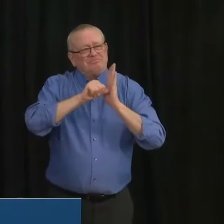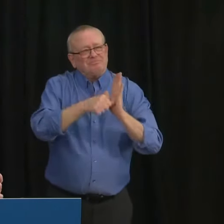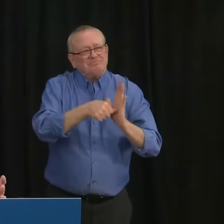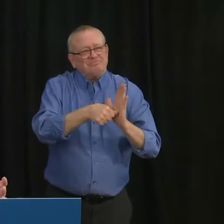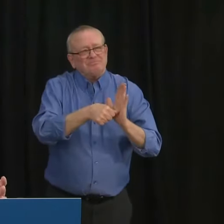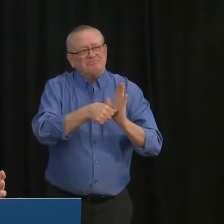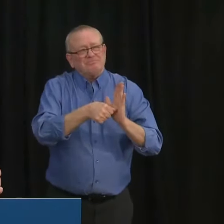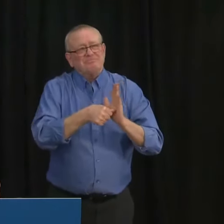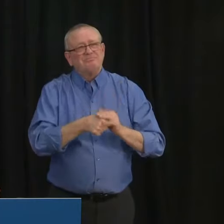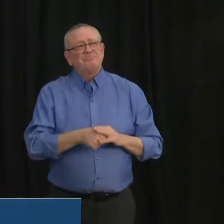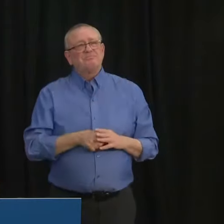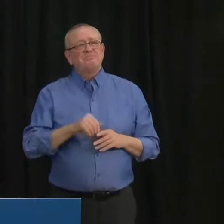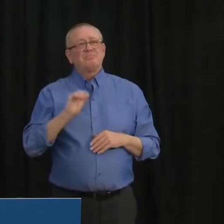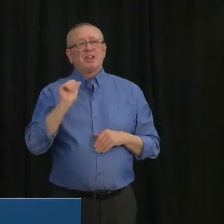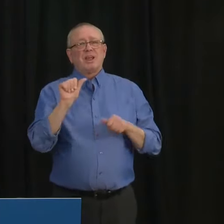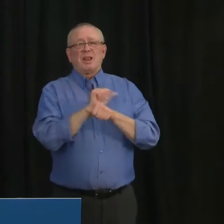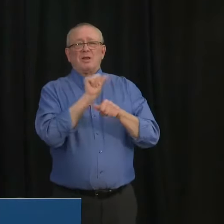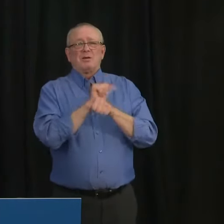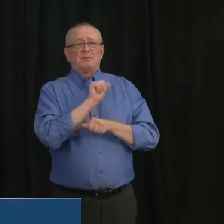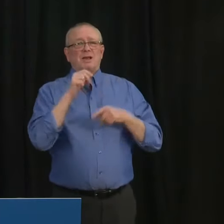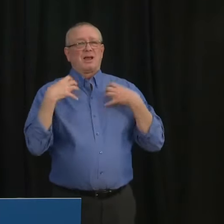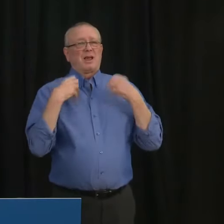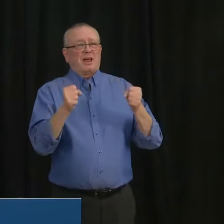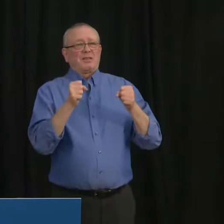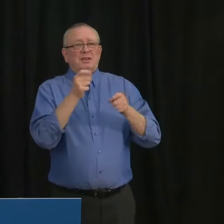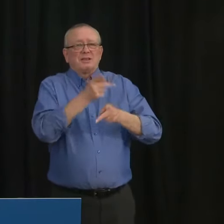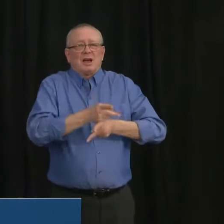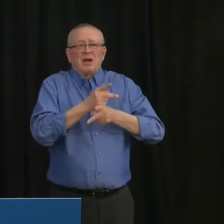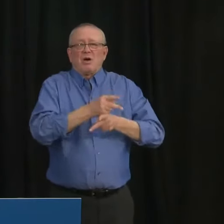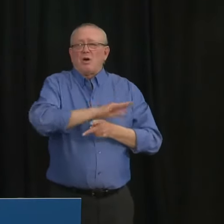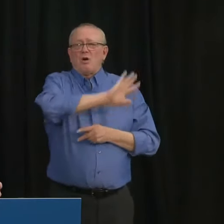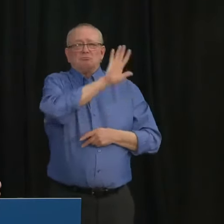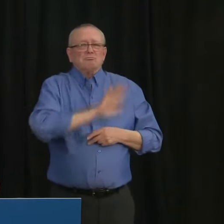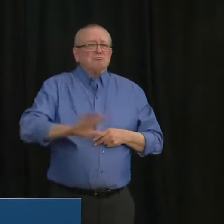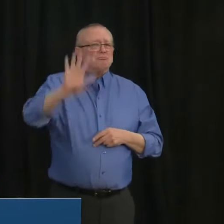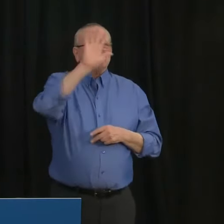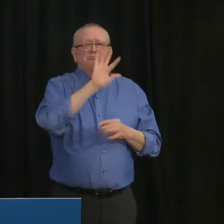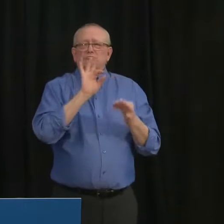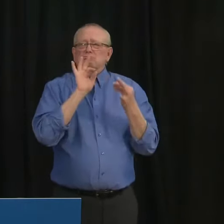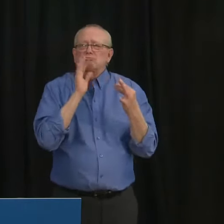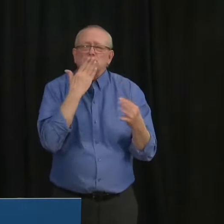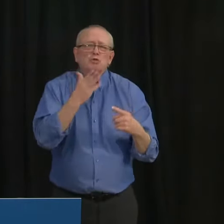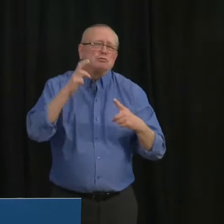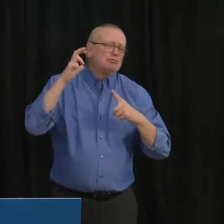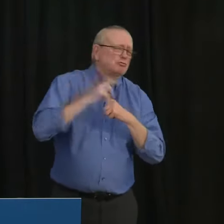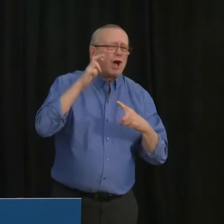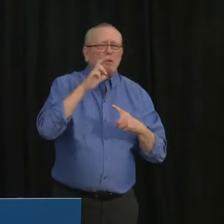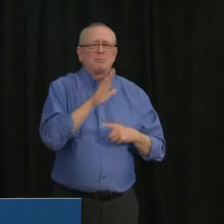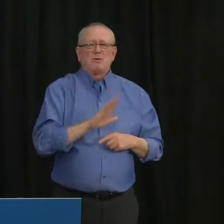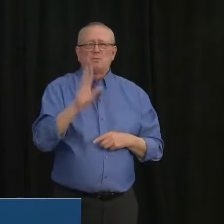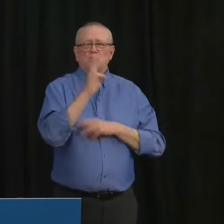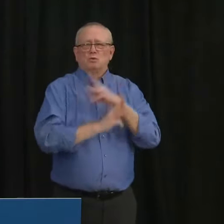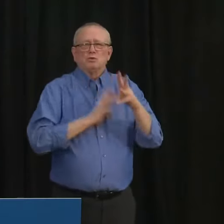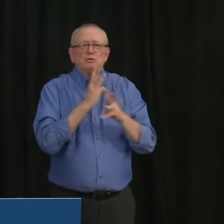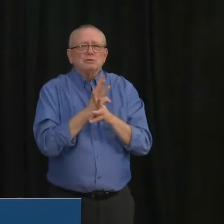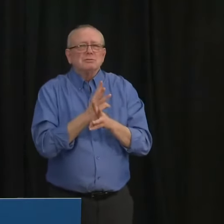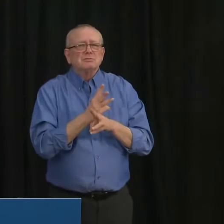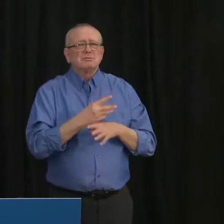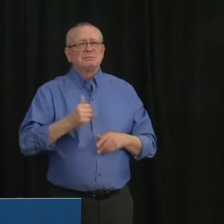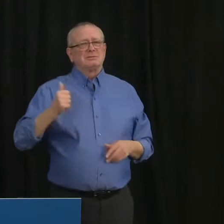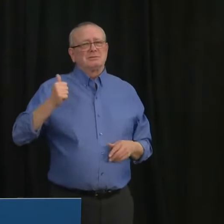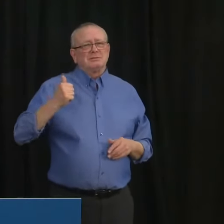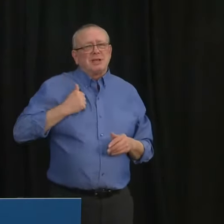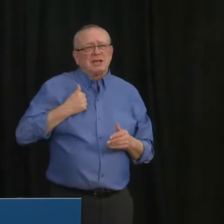healthcare systems in the world. We have the best funded healthcare system in Canada. Canada has